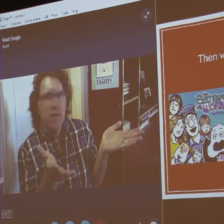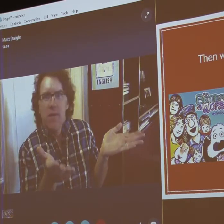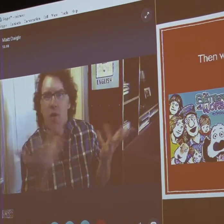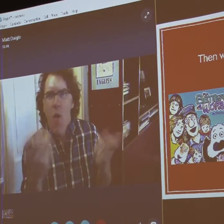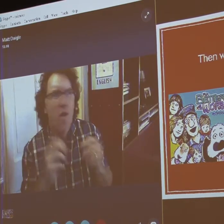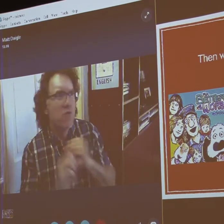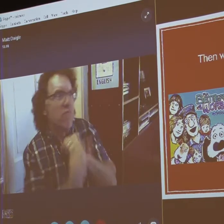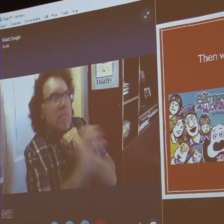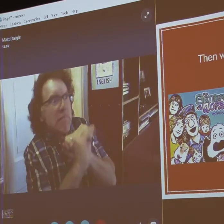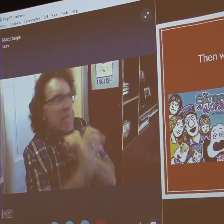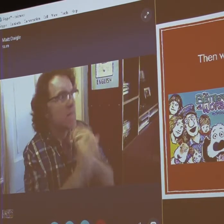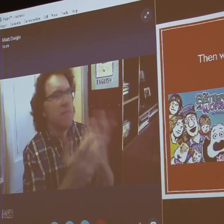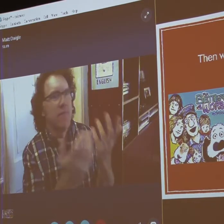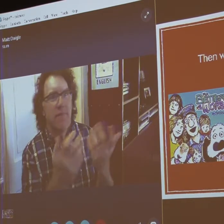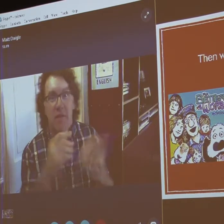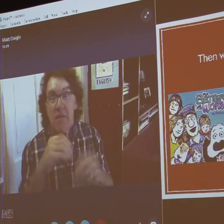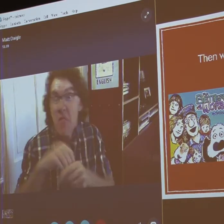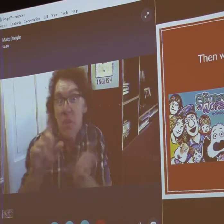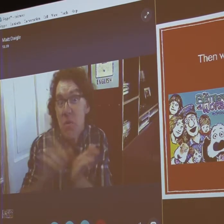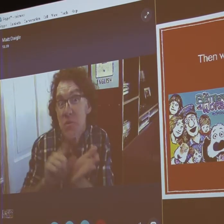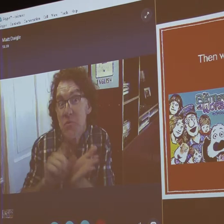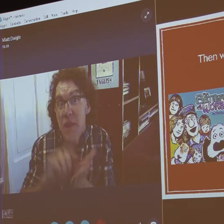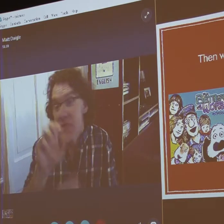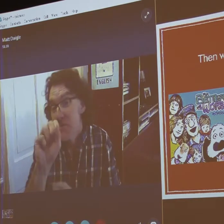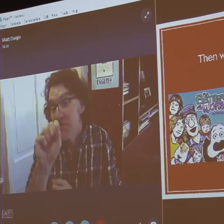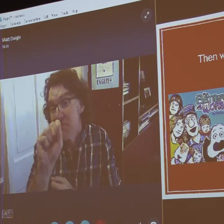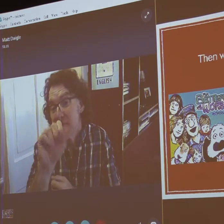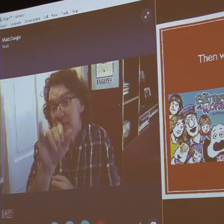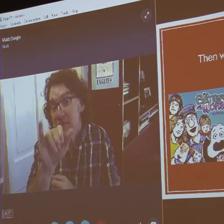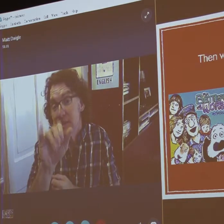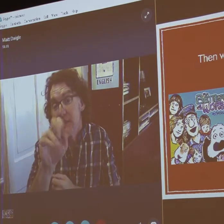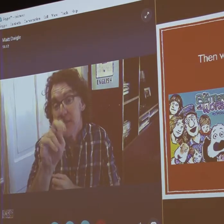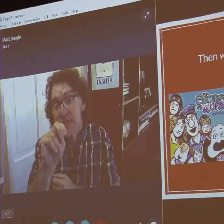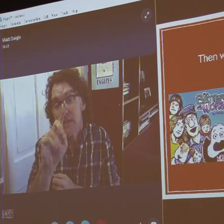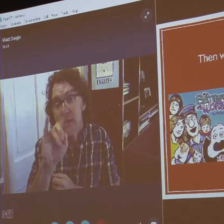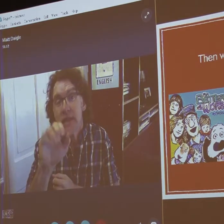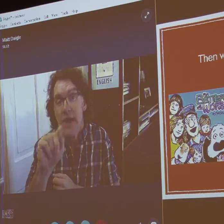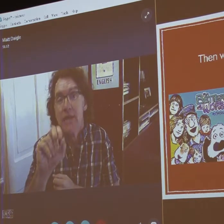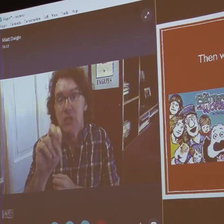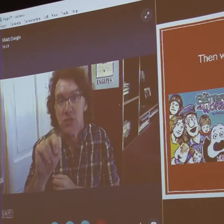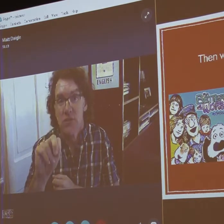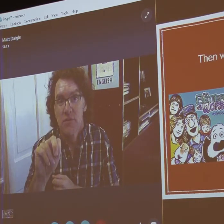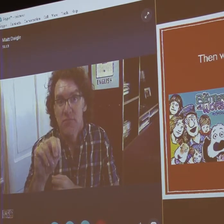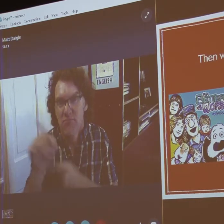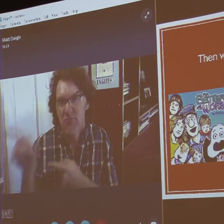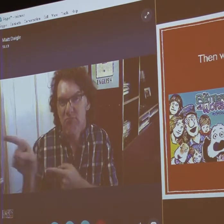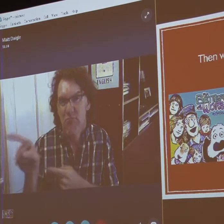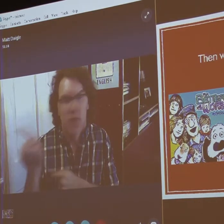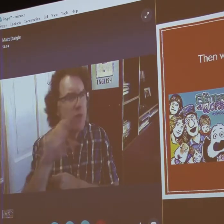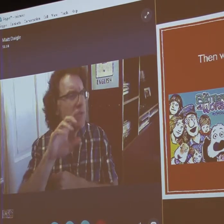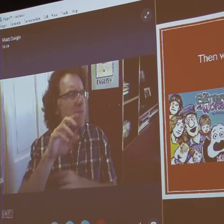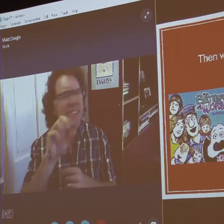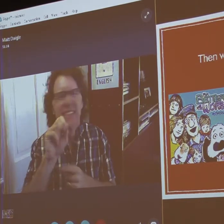And how I could impact people nationwide. Could I become syndicated?